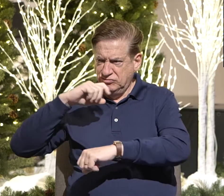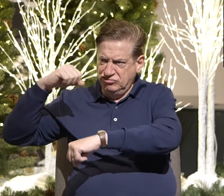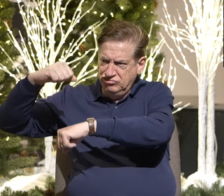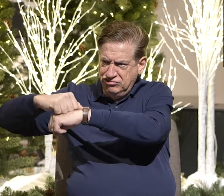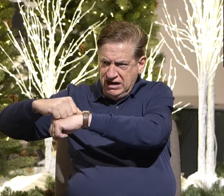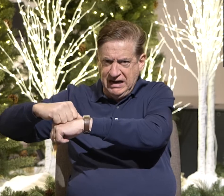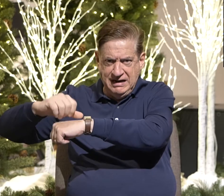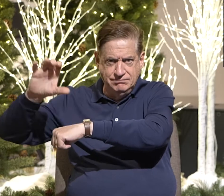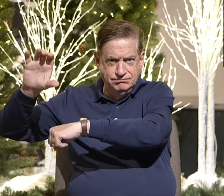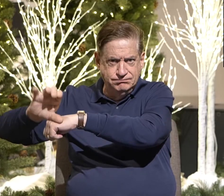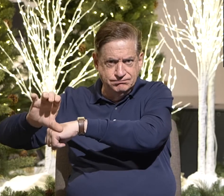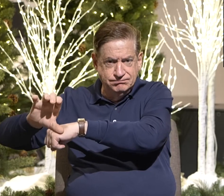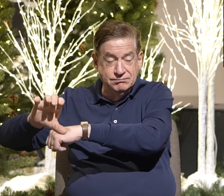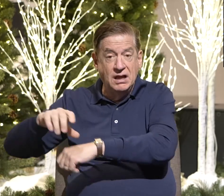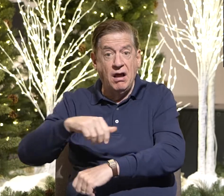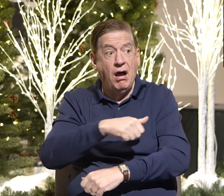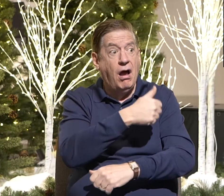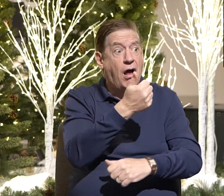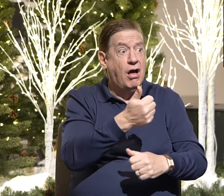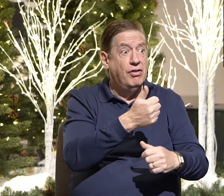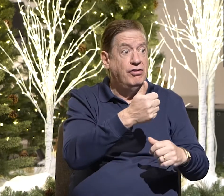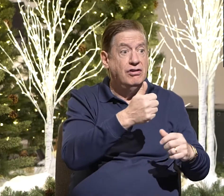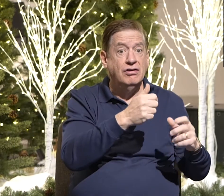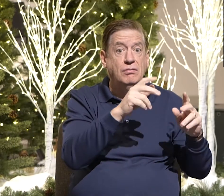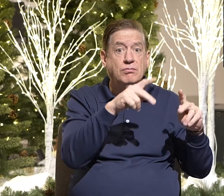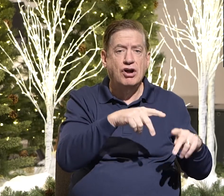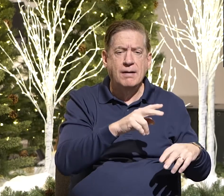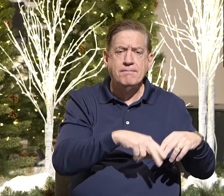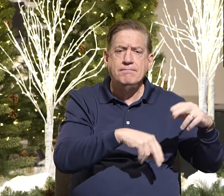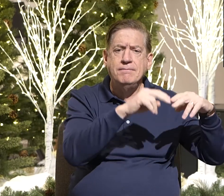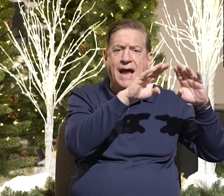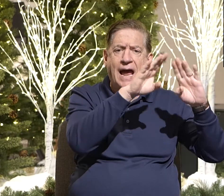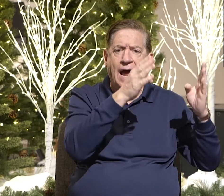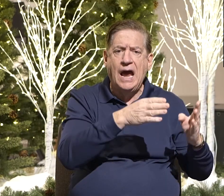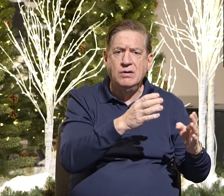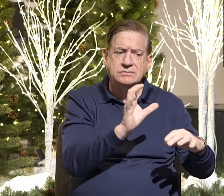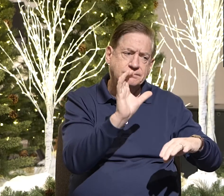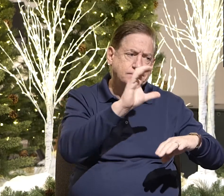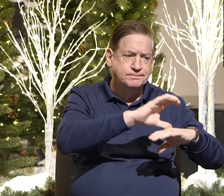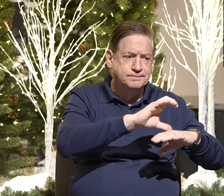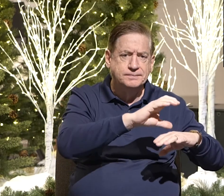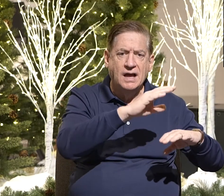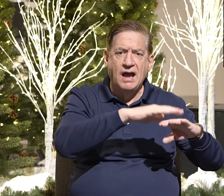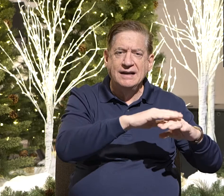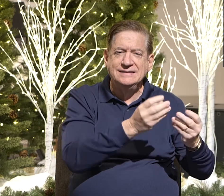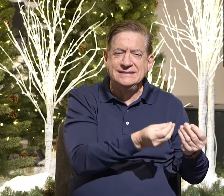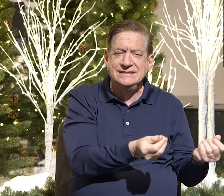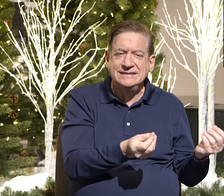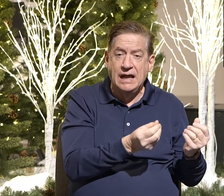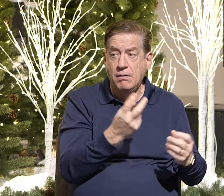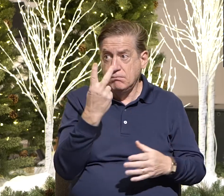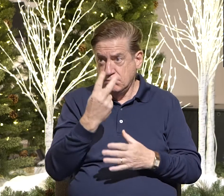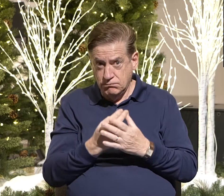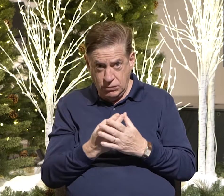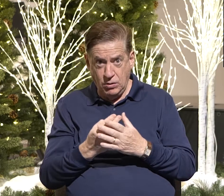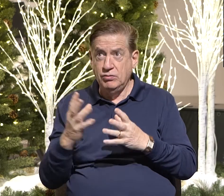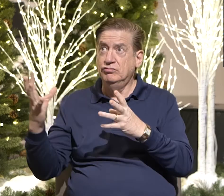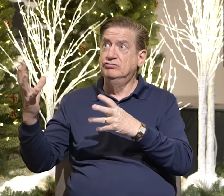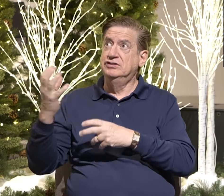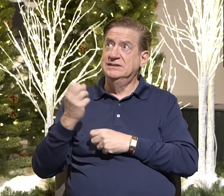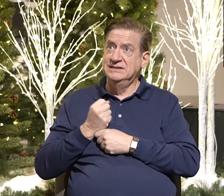on sand. They both heard. They both received the grace of God. They both heard the good news.